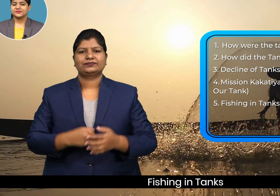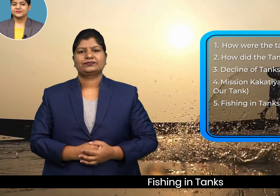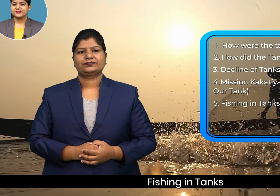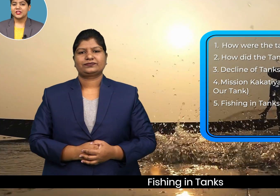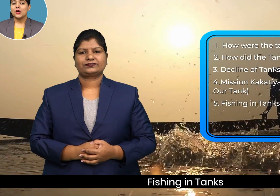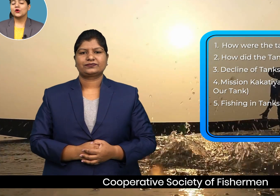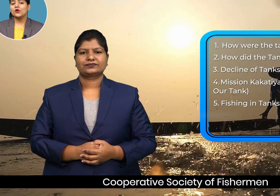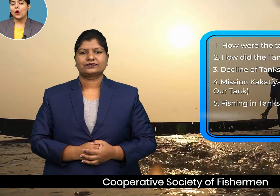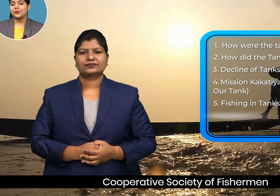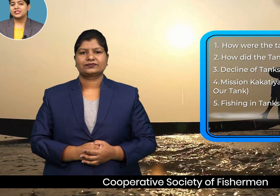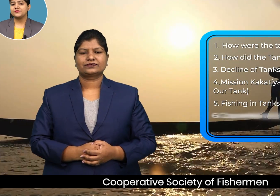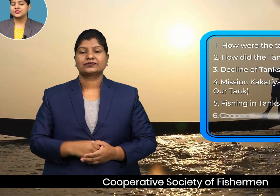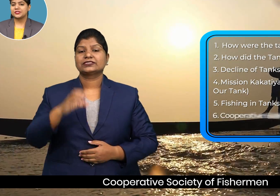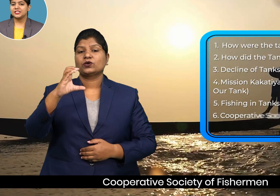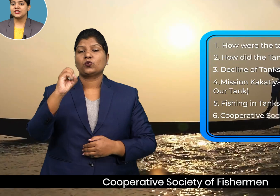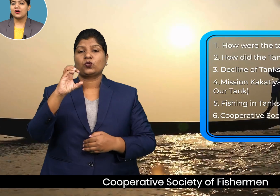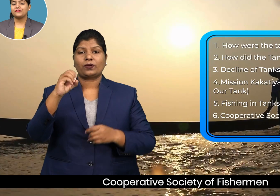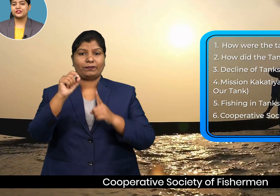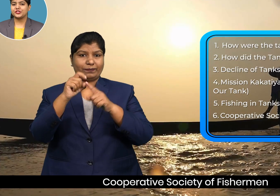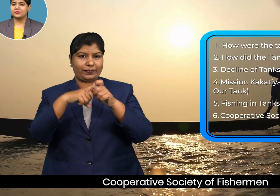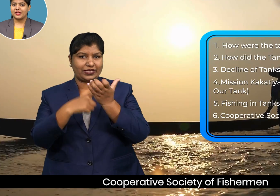co-operative society of fishermen boats